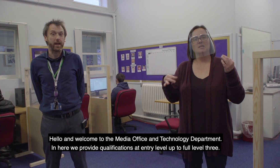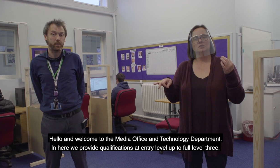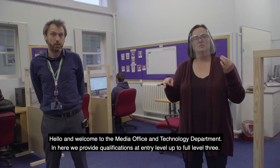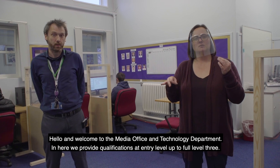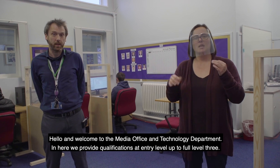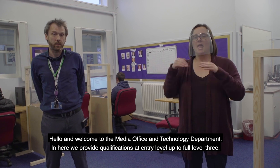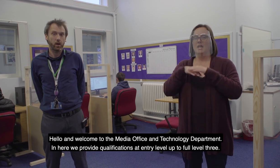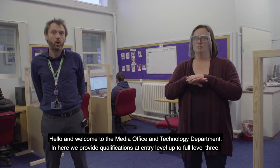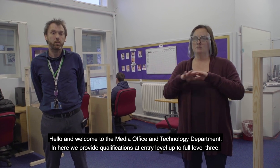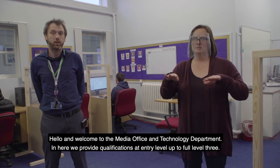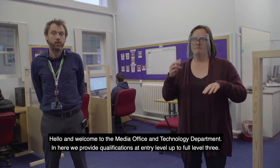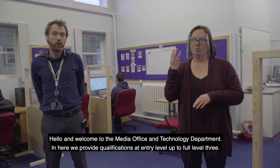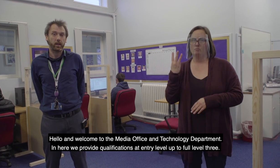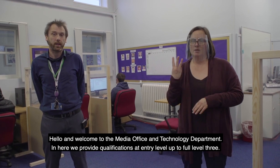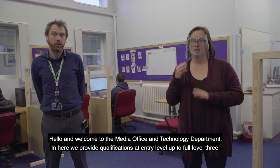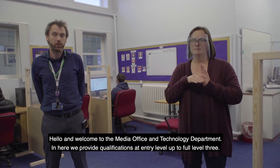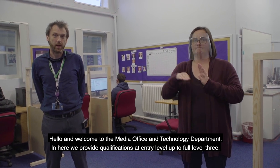Entry 3 up to full Level 3.